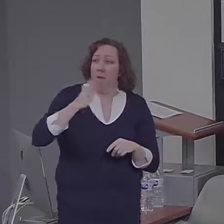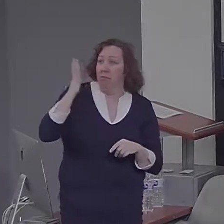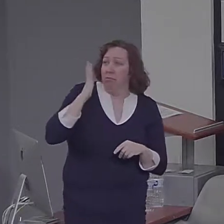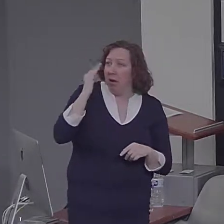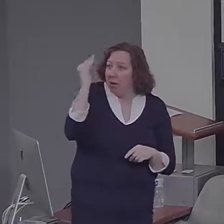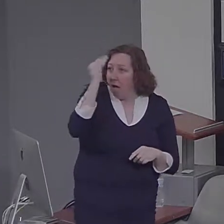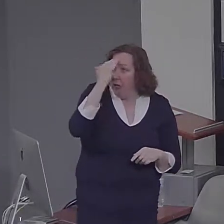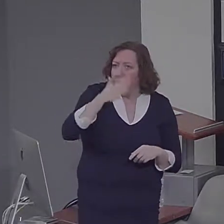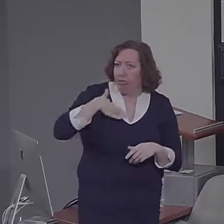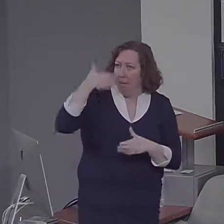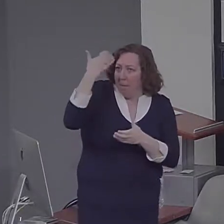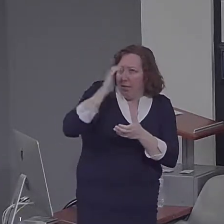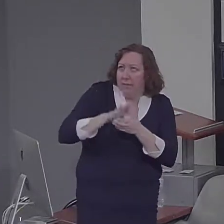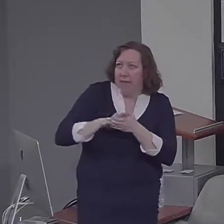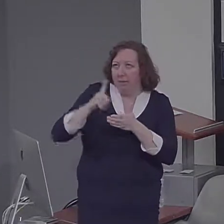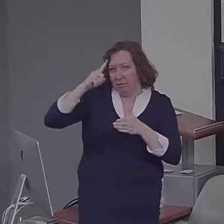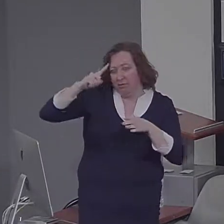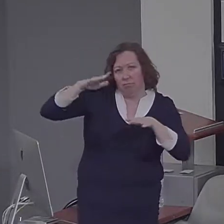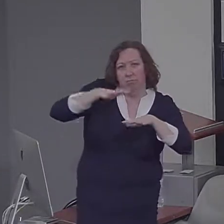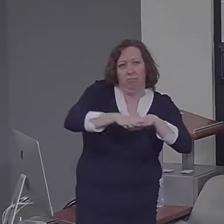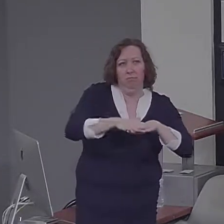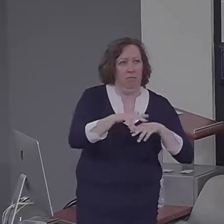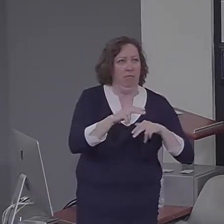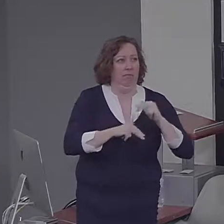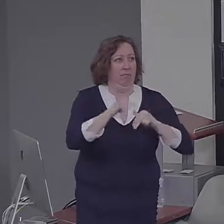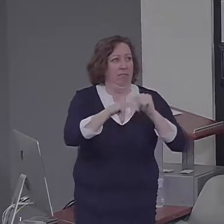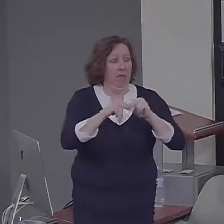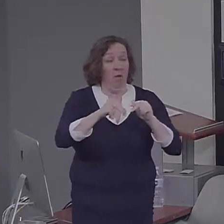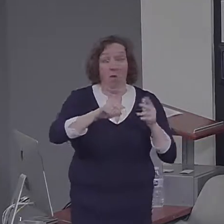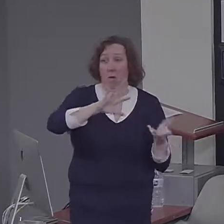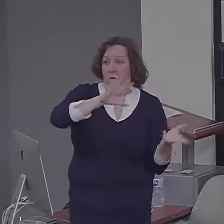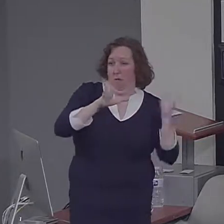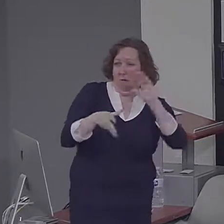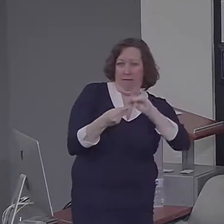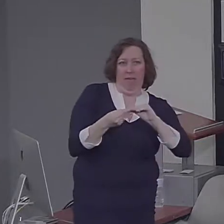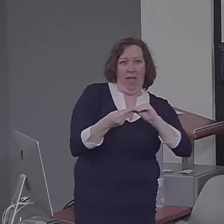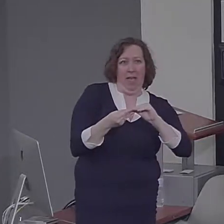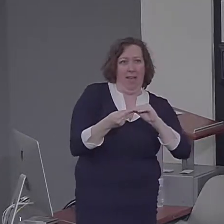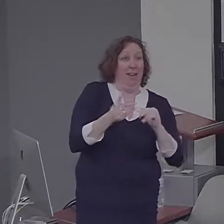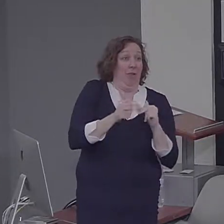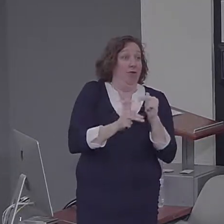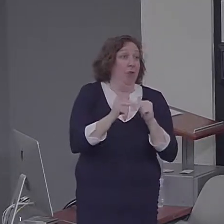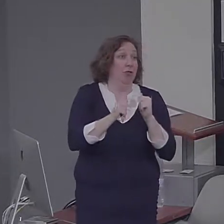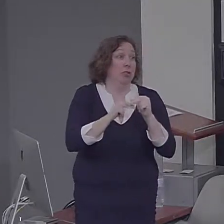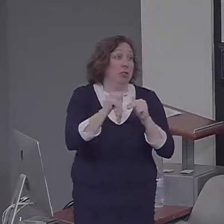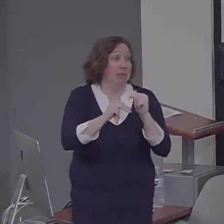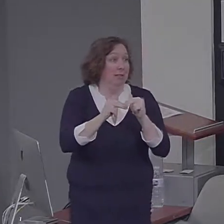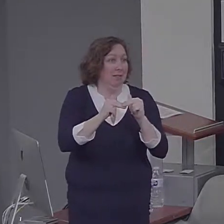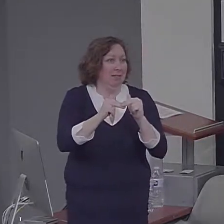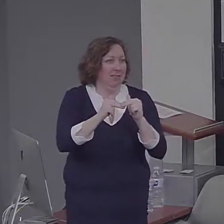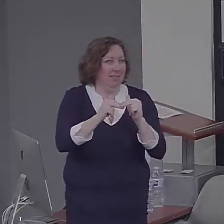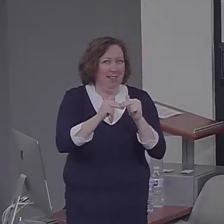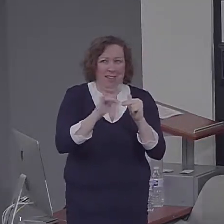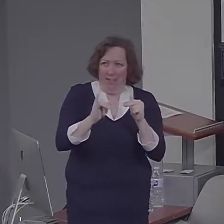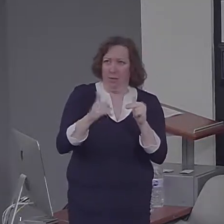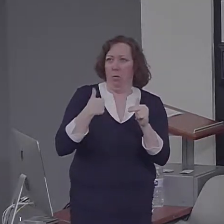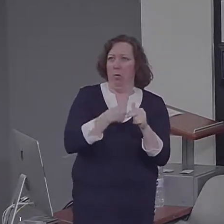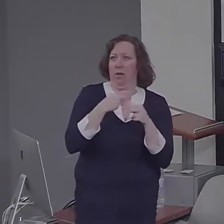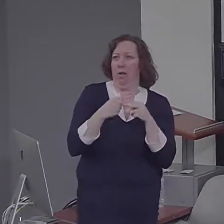it's the sum total of all that that we bring together, that construction that is a memory. So the constructive